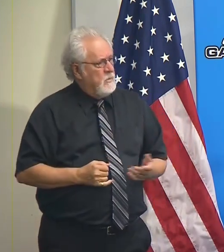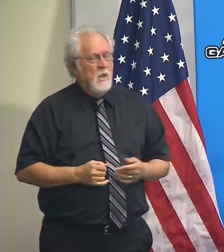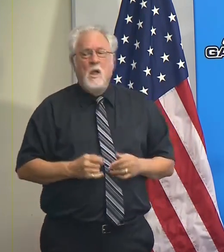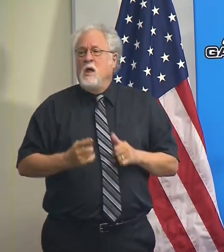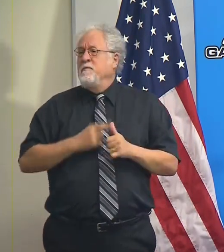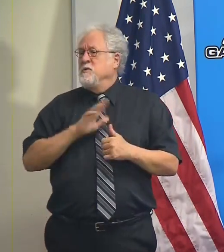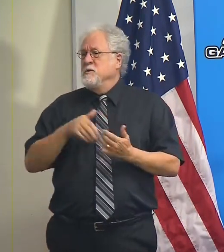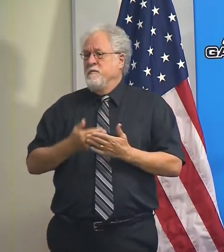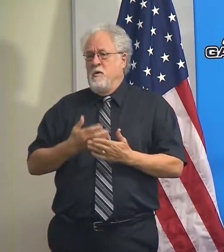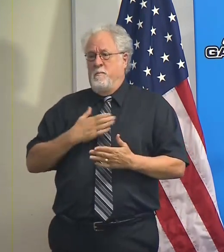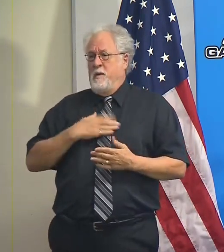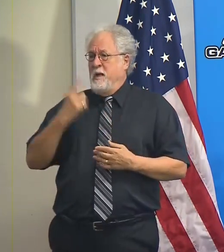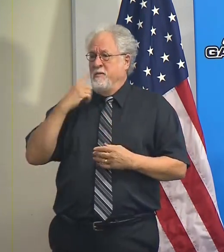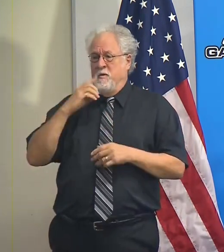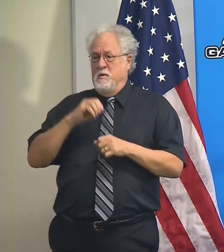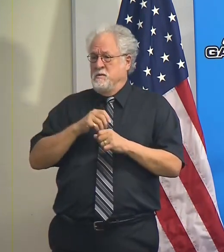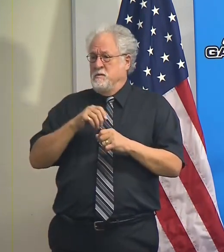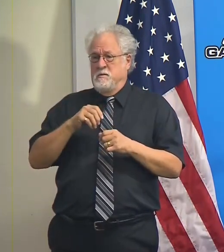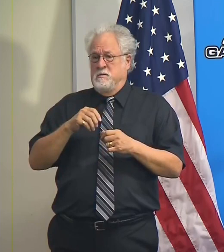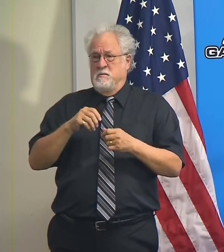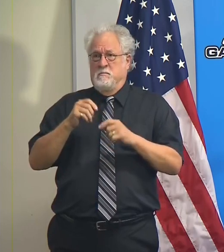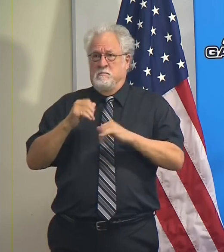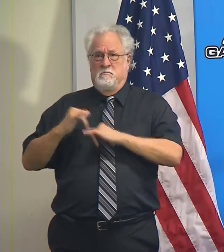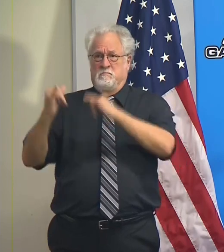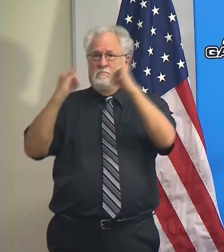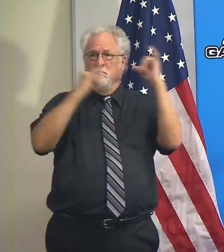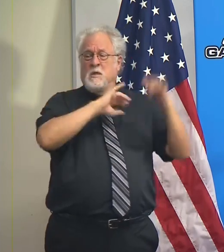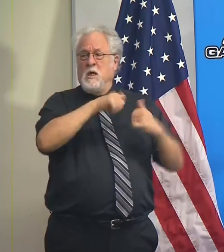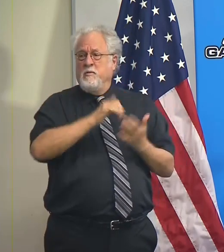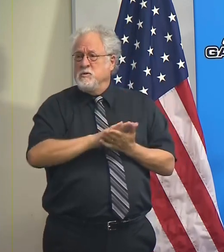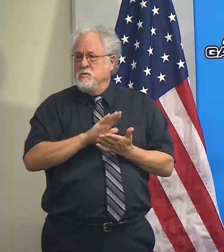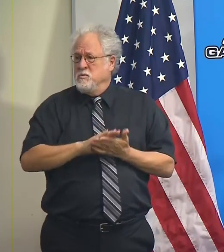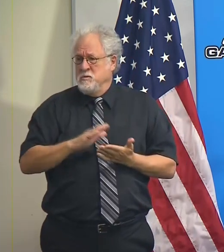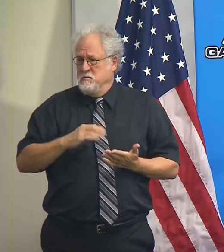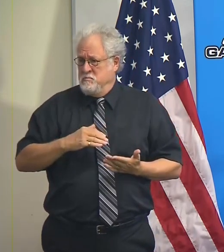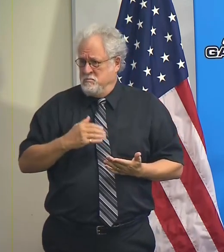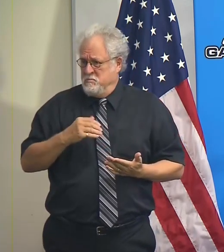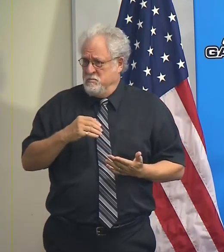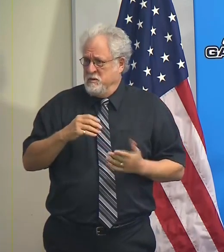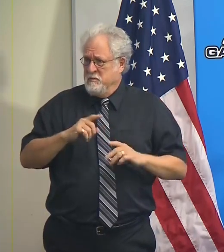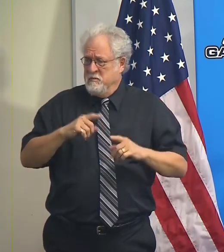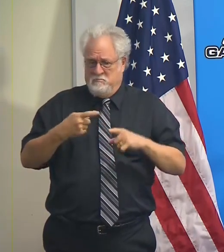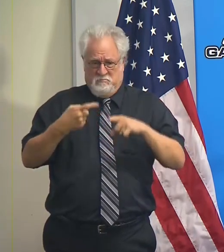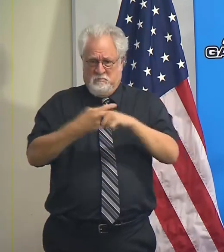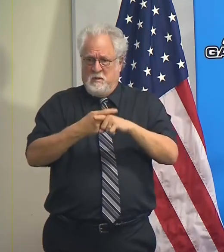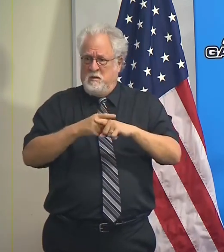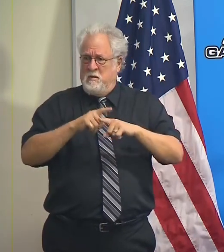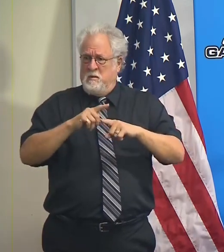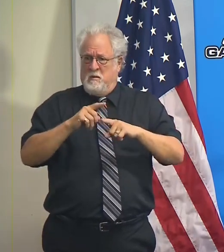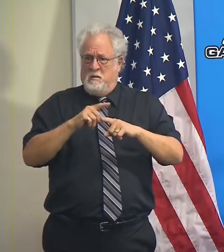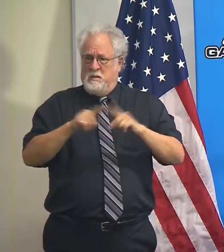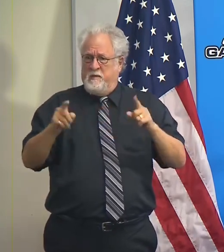Well, first of all, my thoughts are in line with the other schools. I don't know that there's a difference of opinion between myself and an LSU